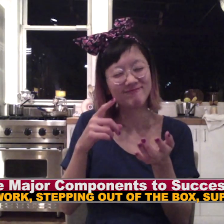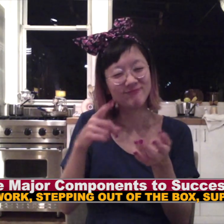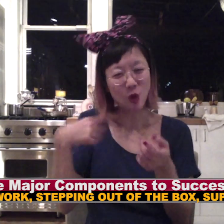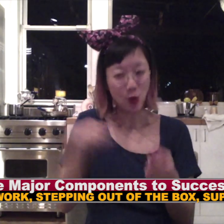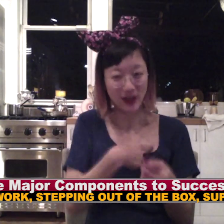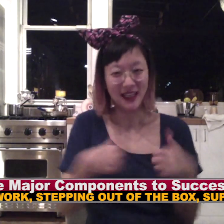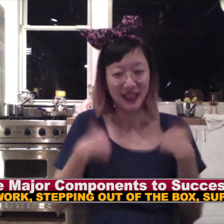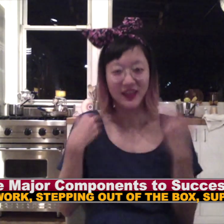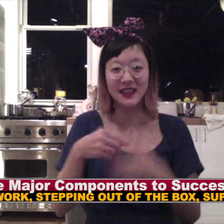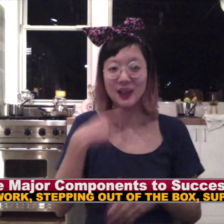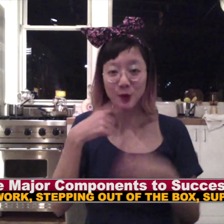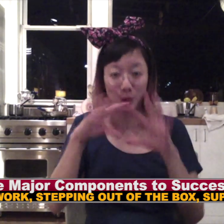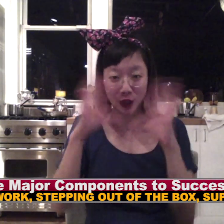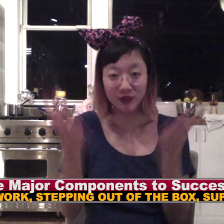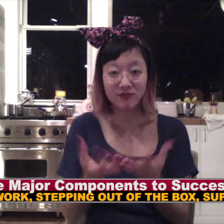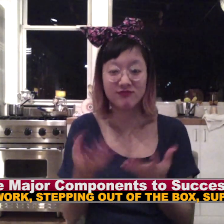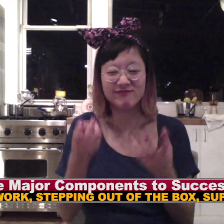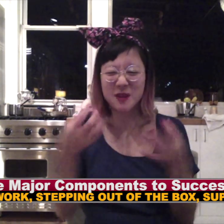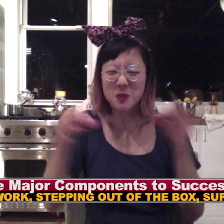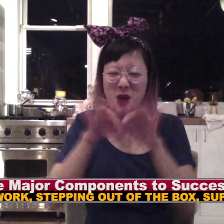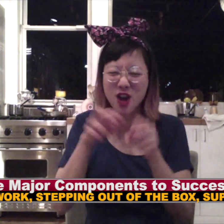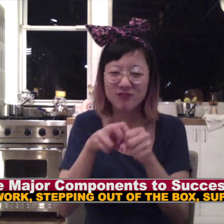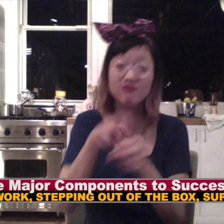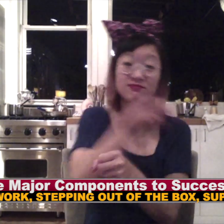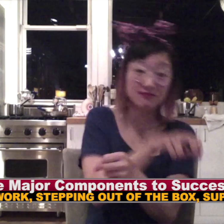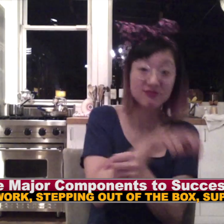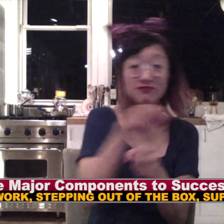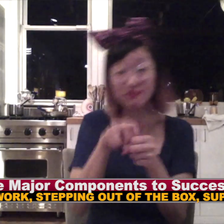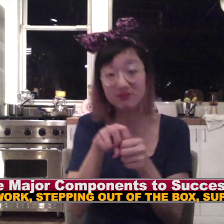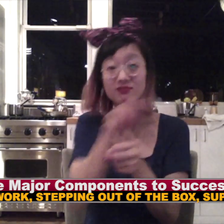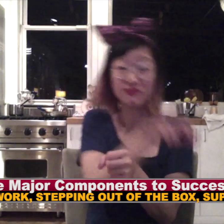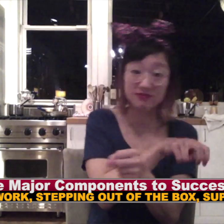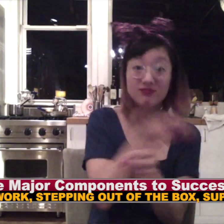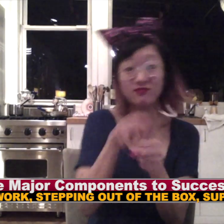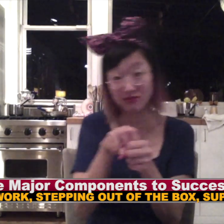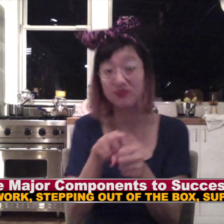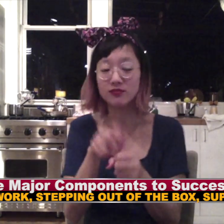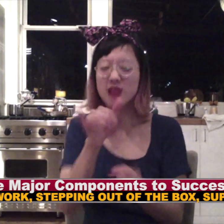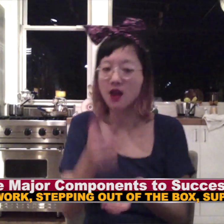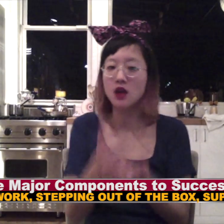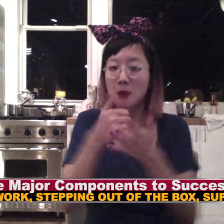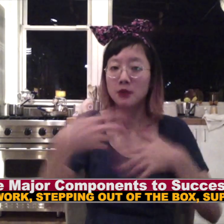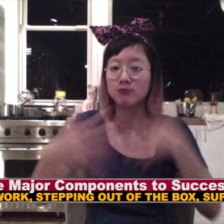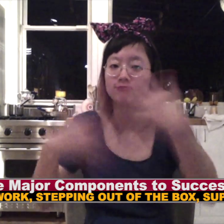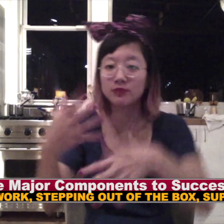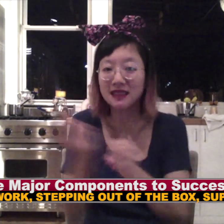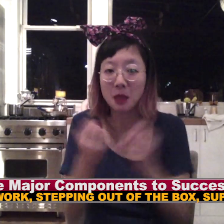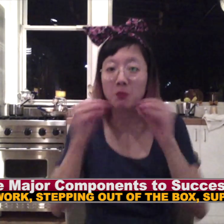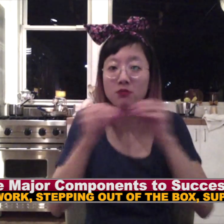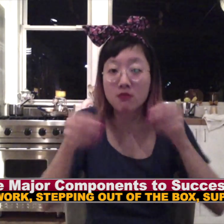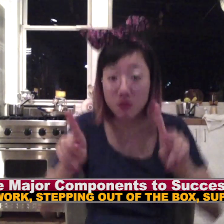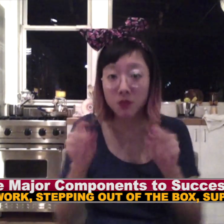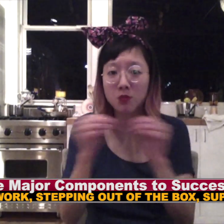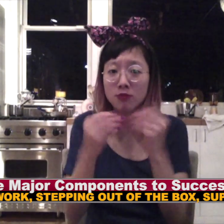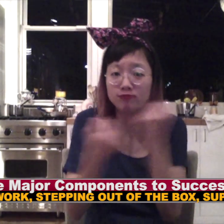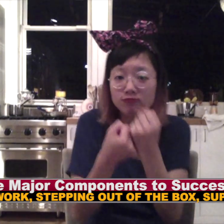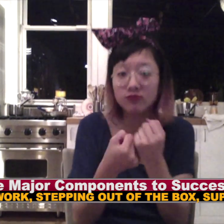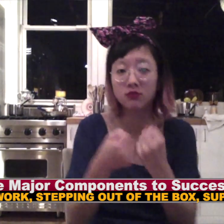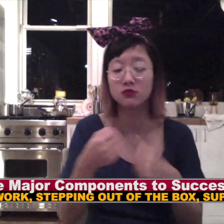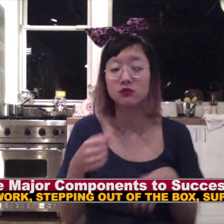the reality is we live in a hearing world. And so we need to step out of that and go out and find support